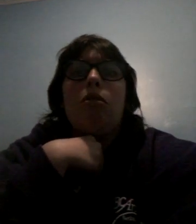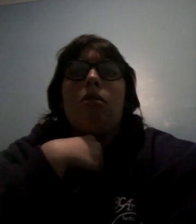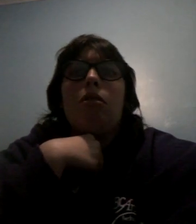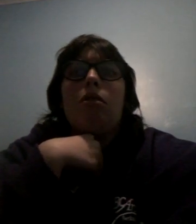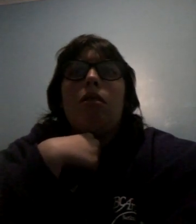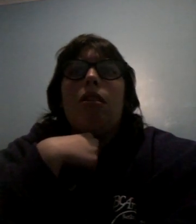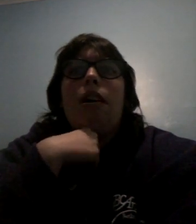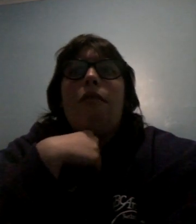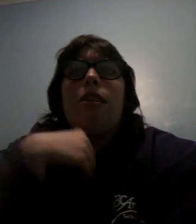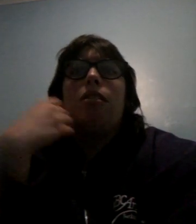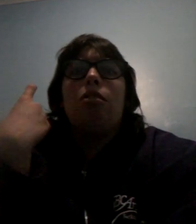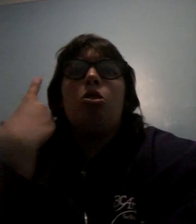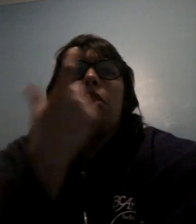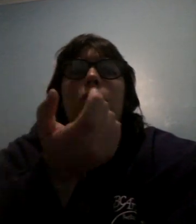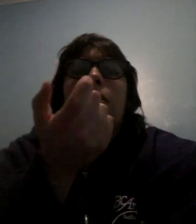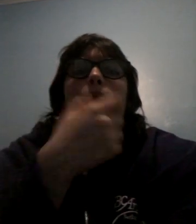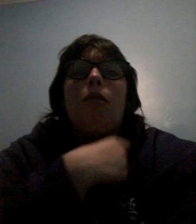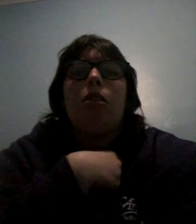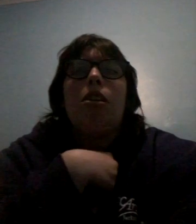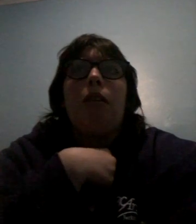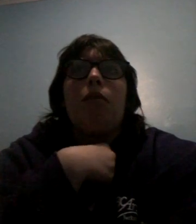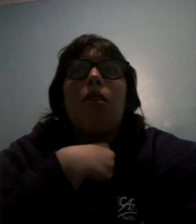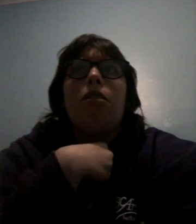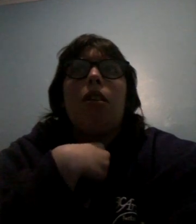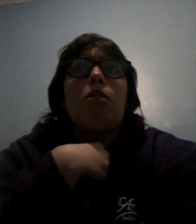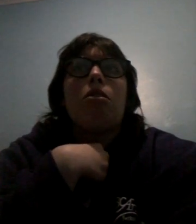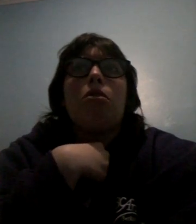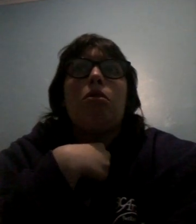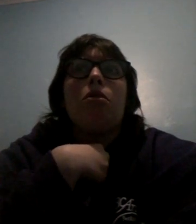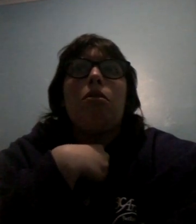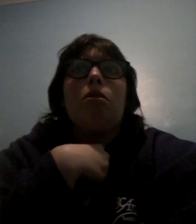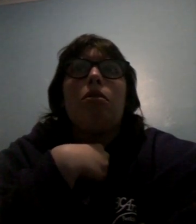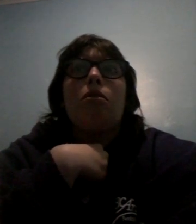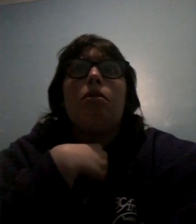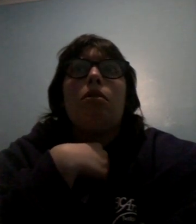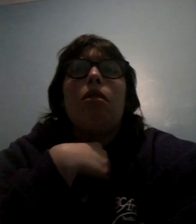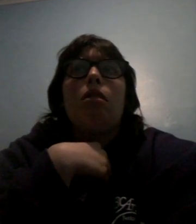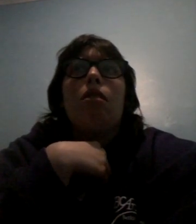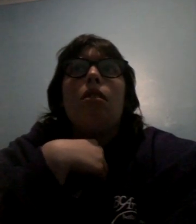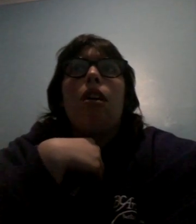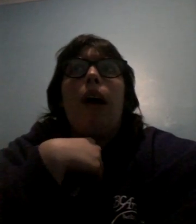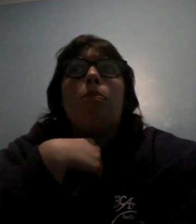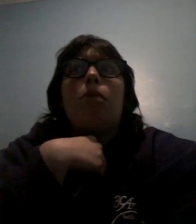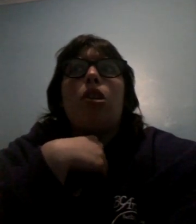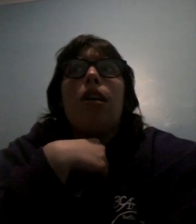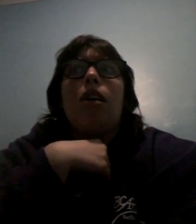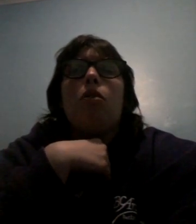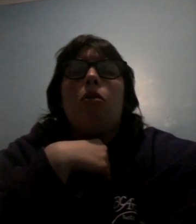I can try to film great if not like just I'm trying not to